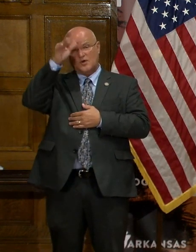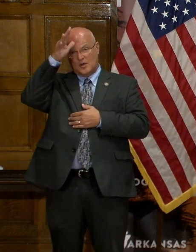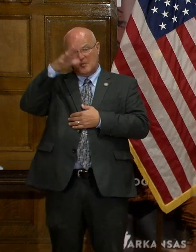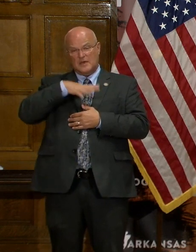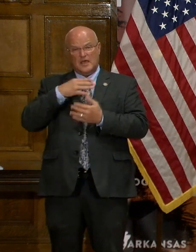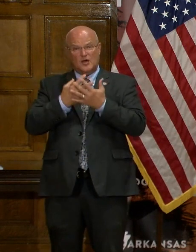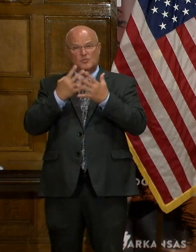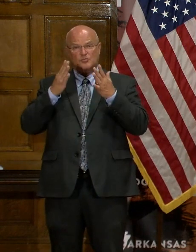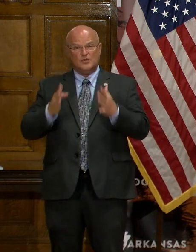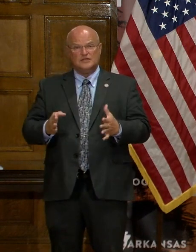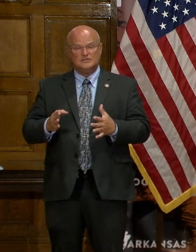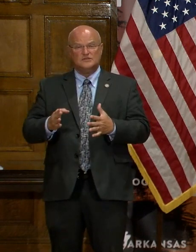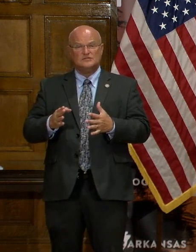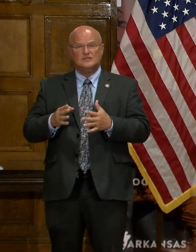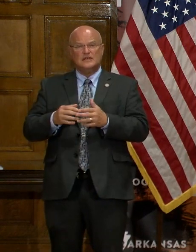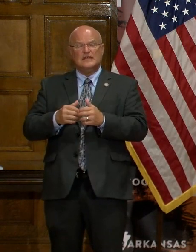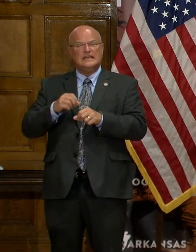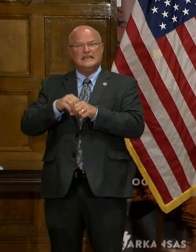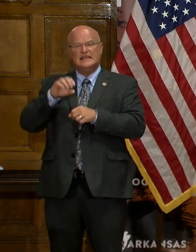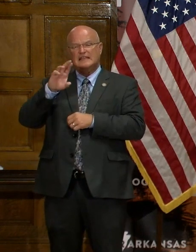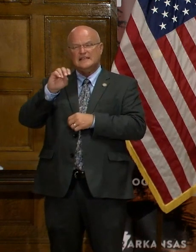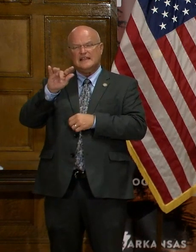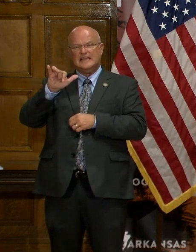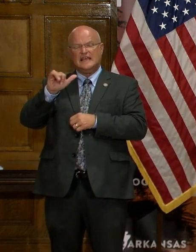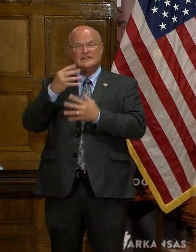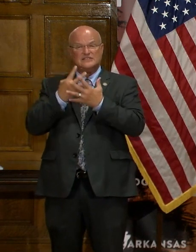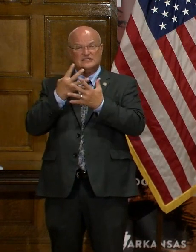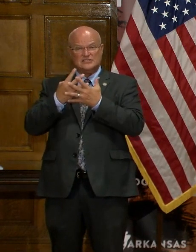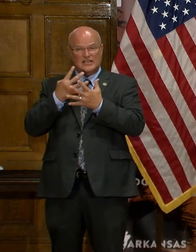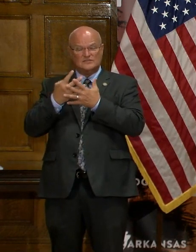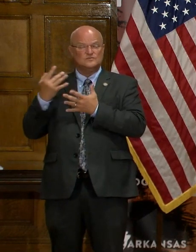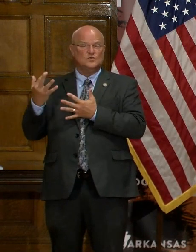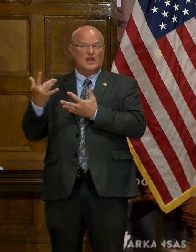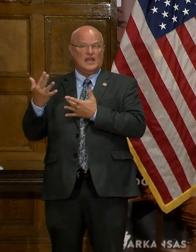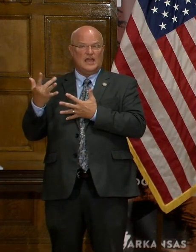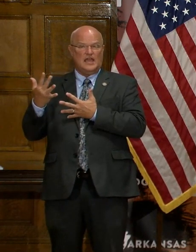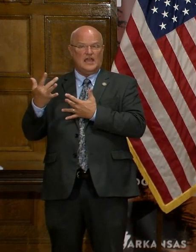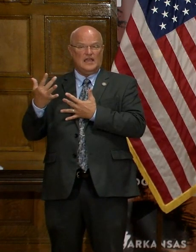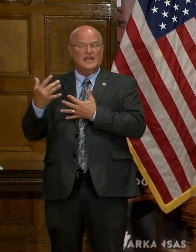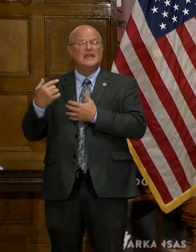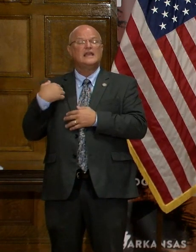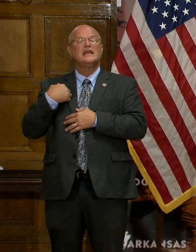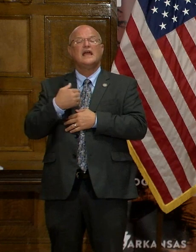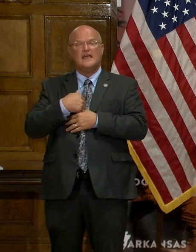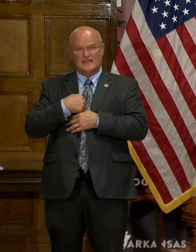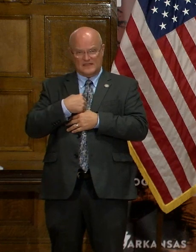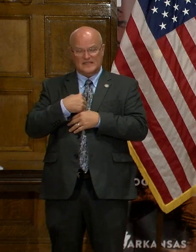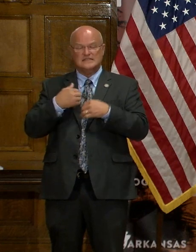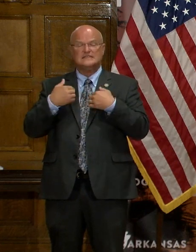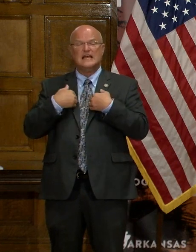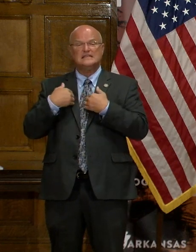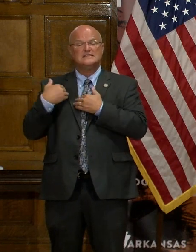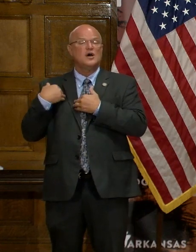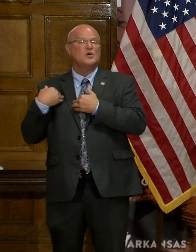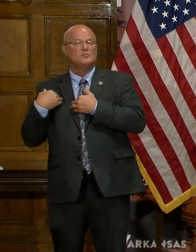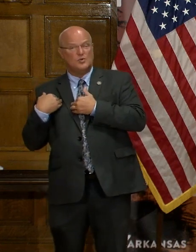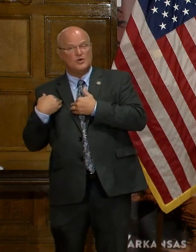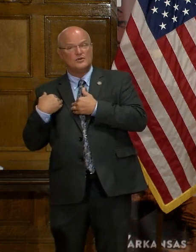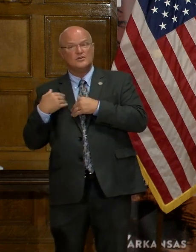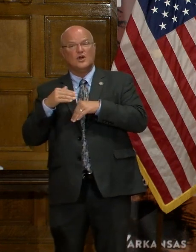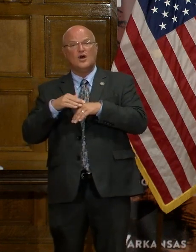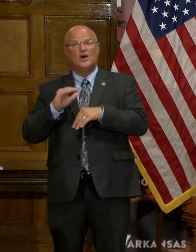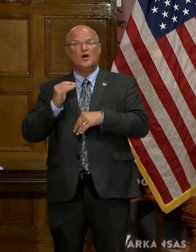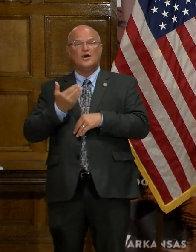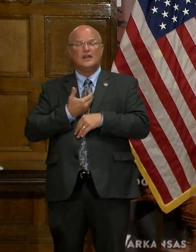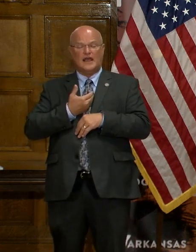inmates backed up in the county jails, and we understand that this does place a real burden on